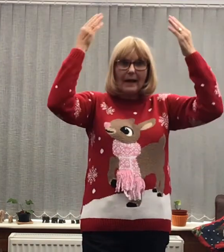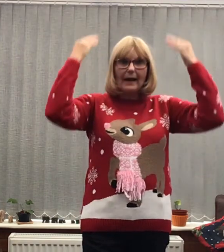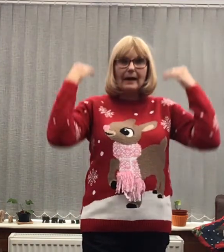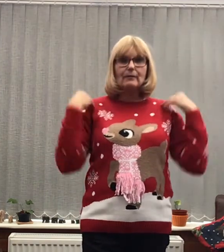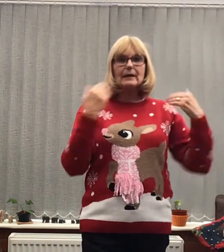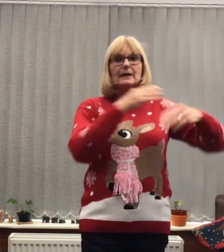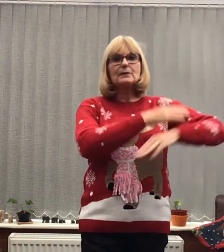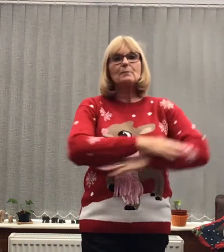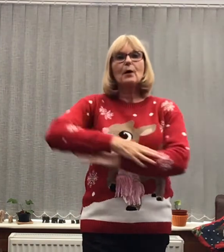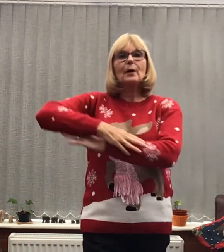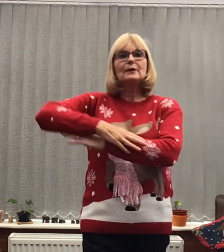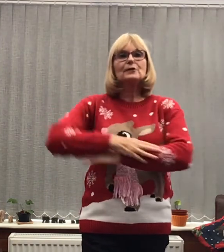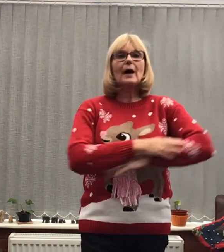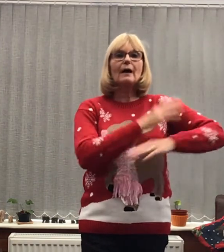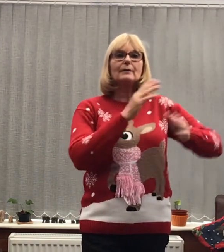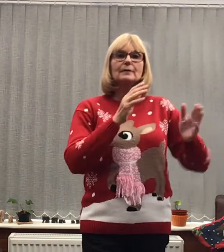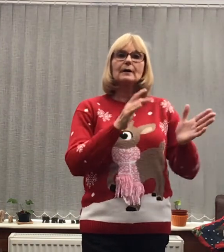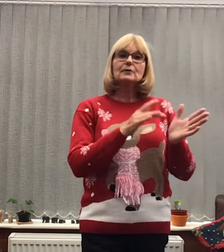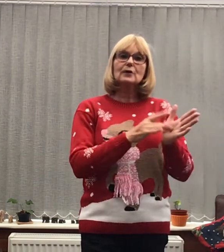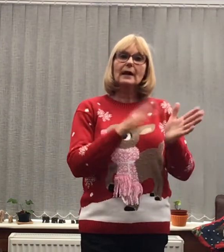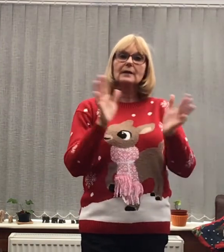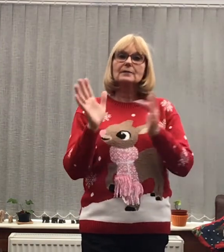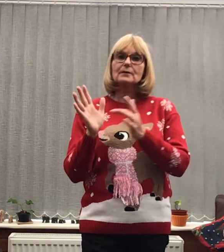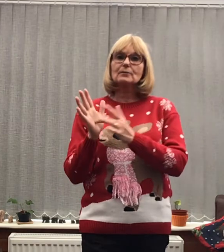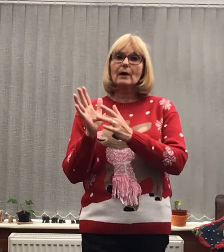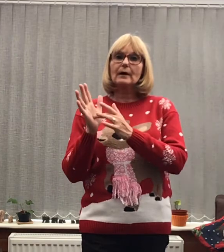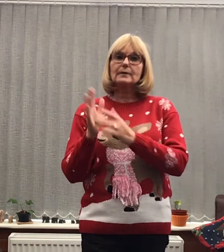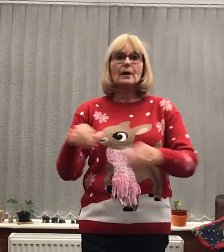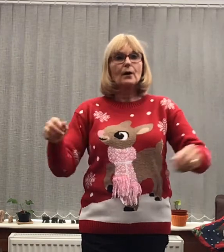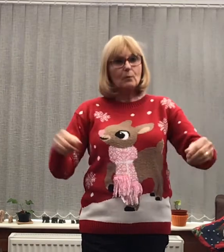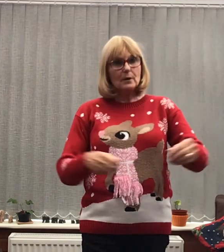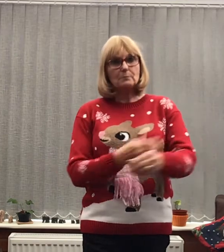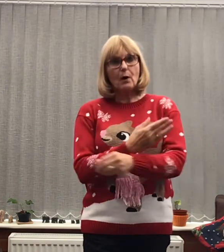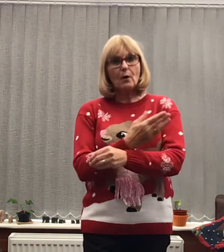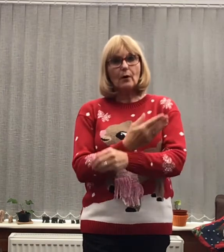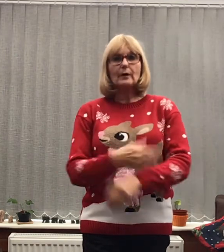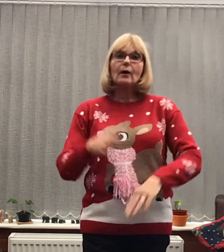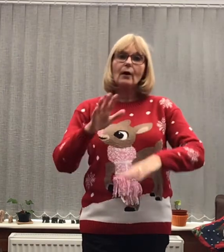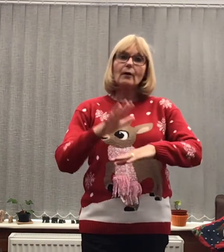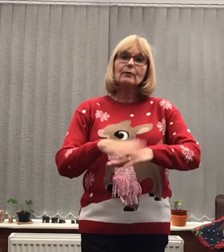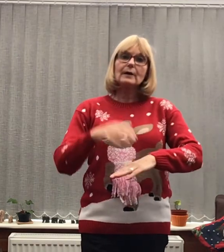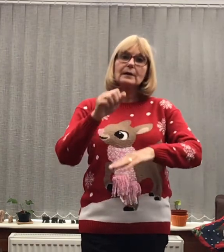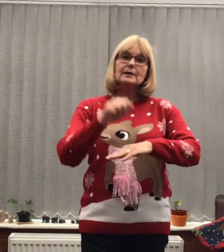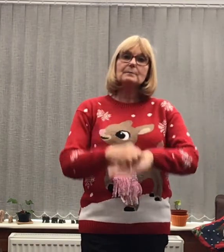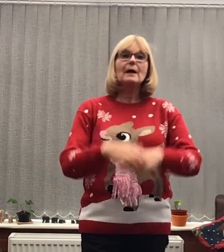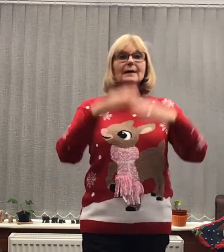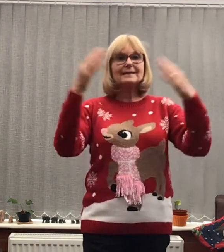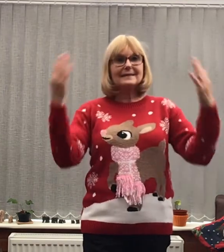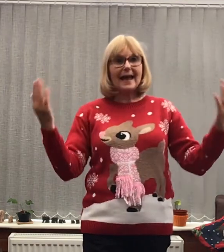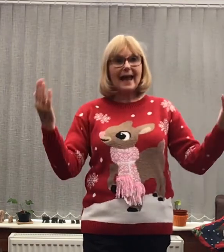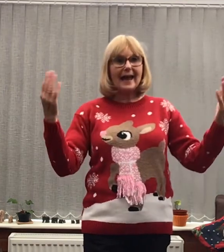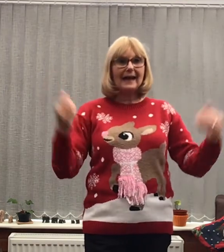Mary's boy child, Jesus Christ, was born on Christmas Day.